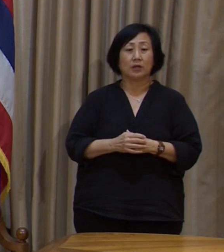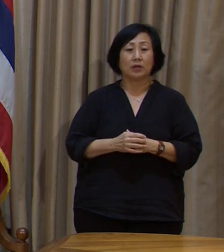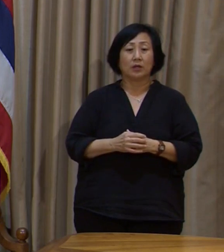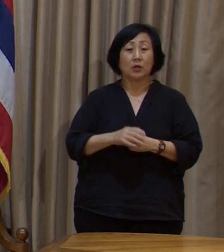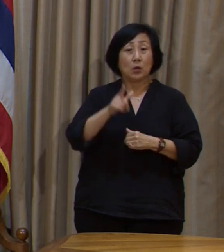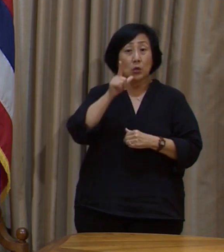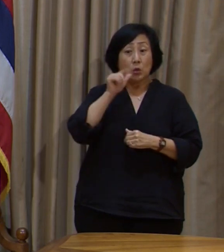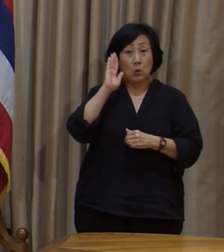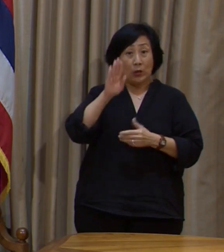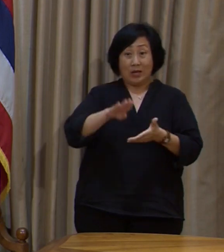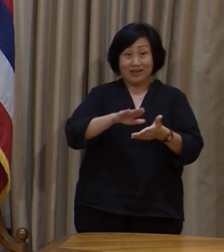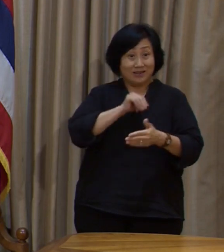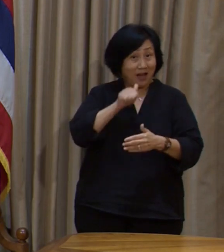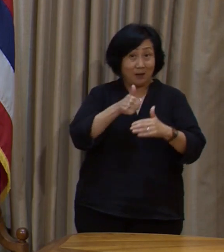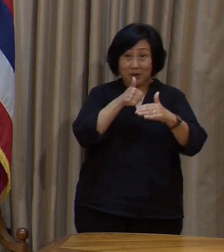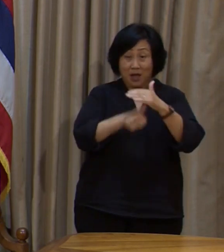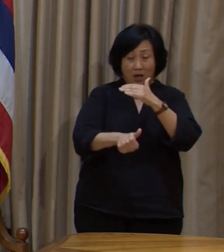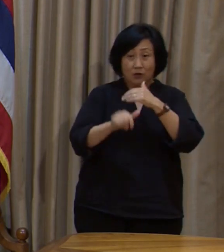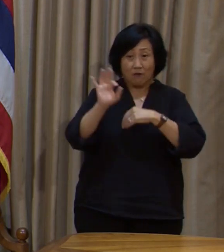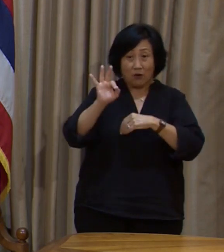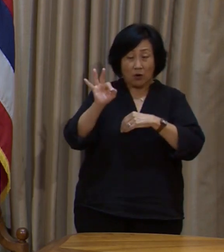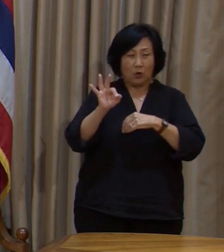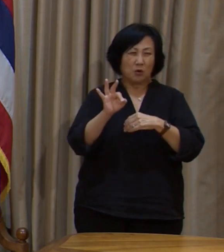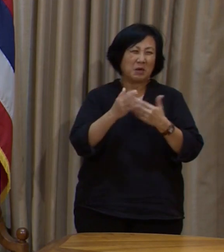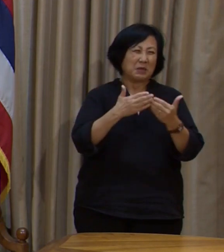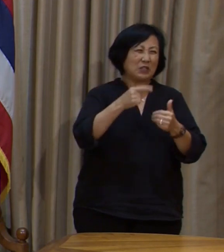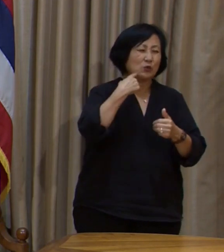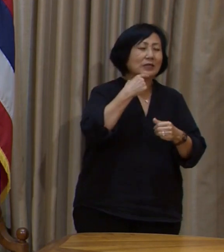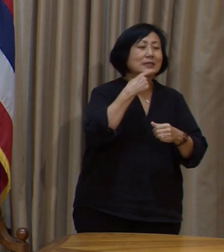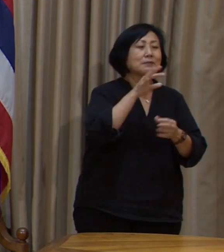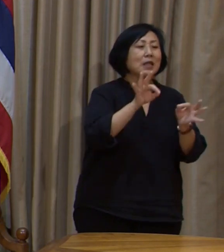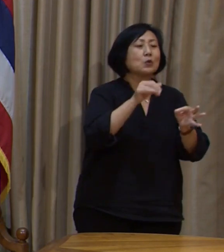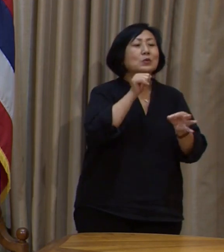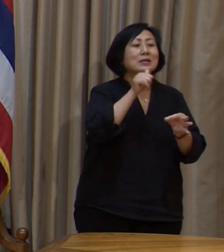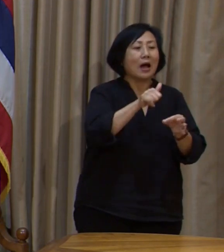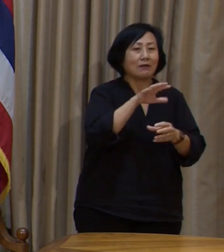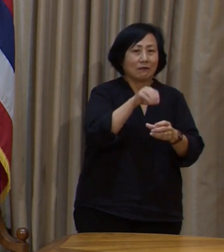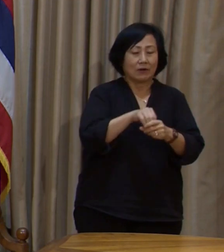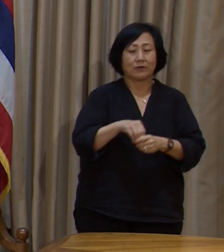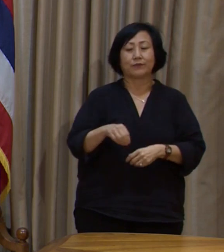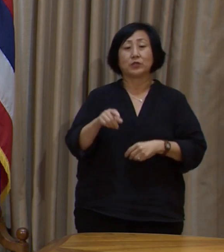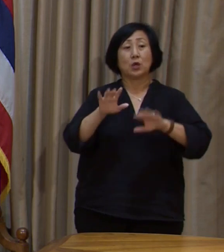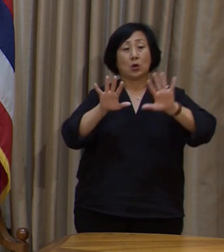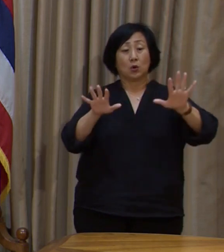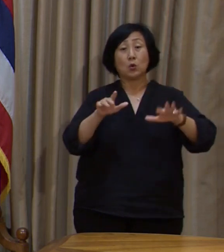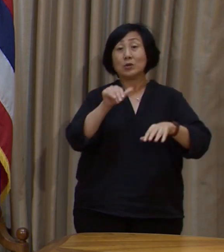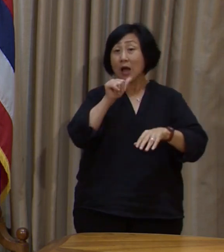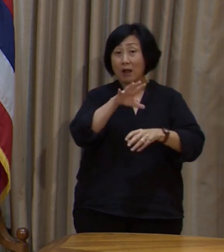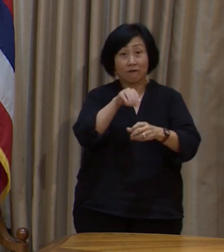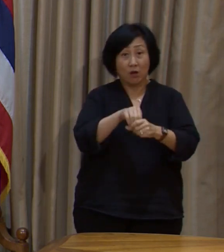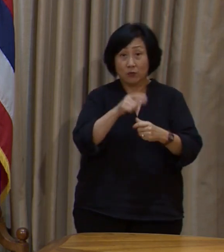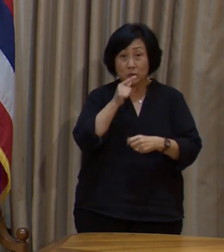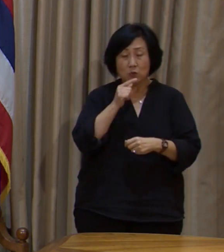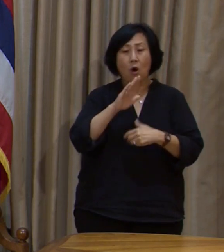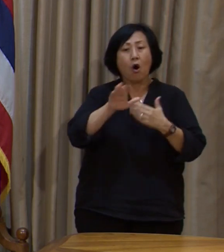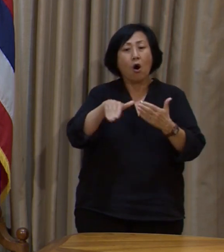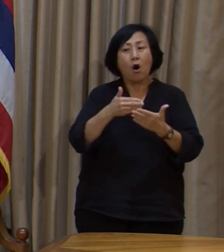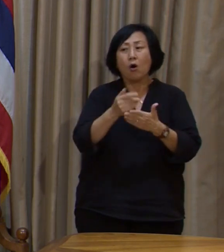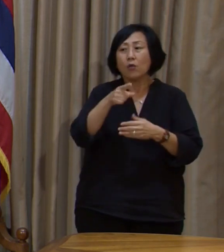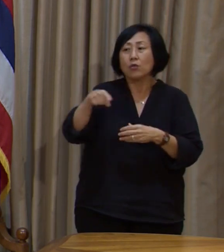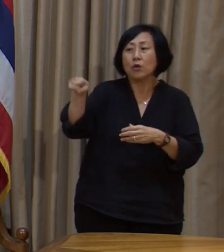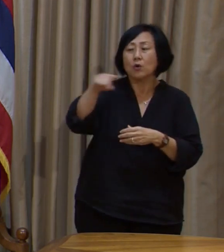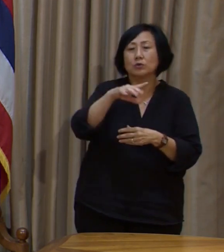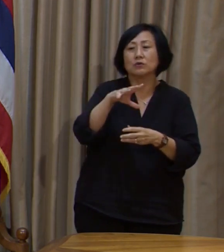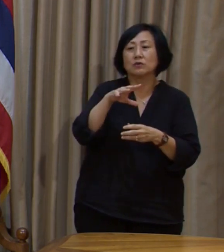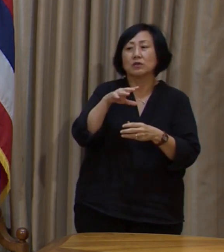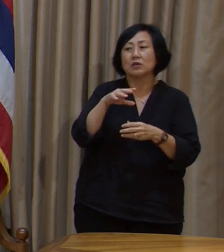who will be excluded might be easier, Max. So those who will be excluded include all of those who